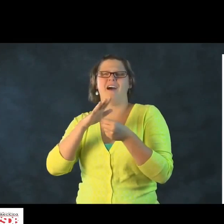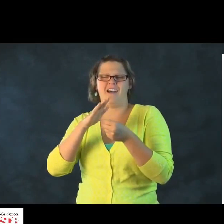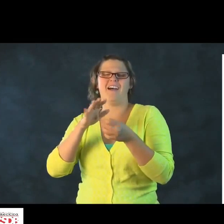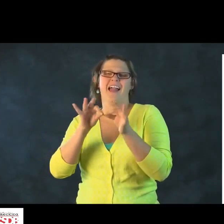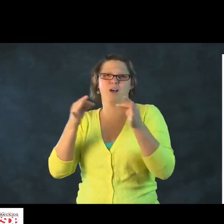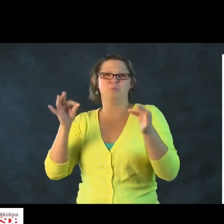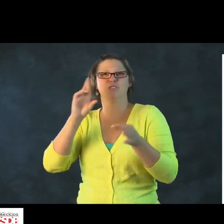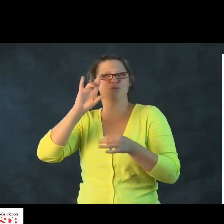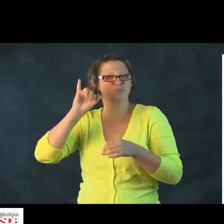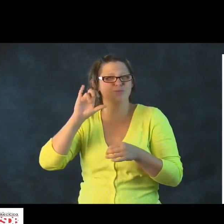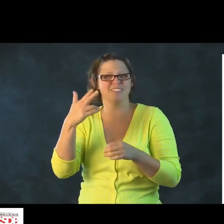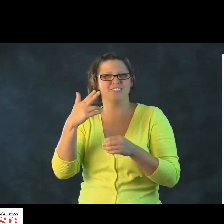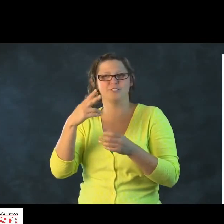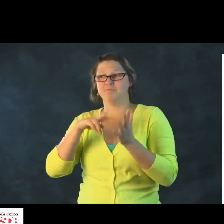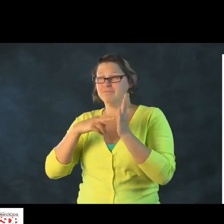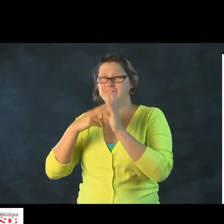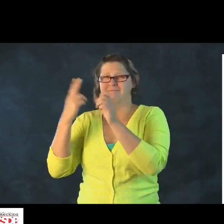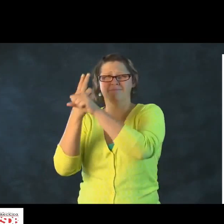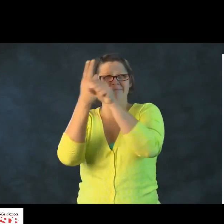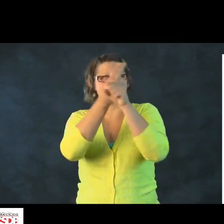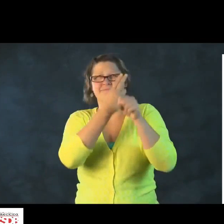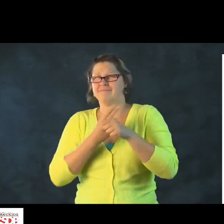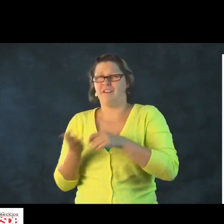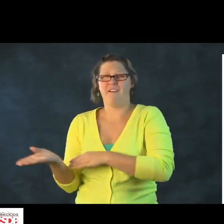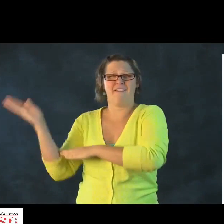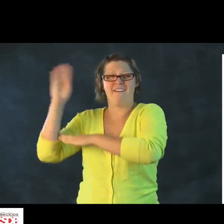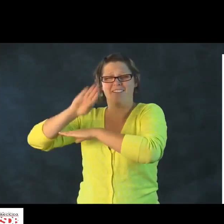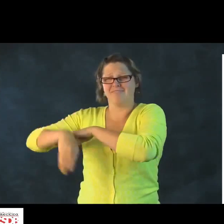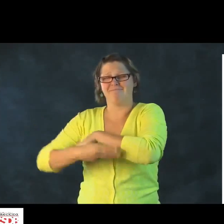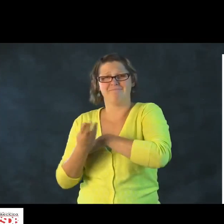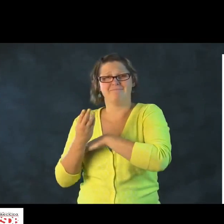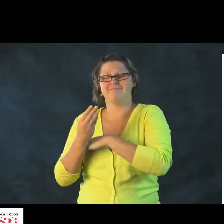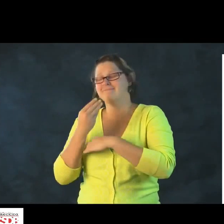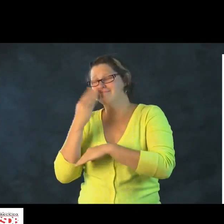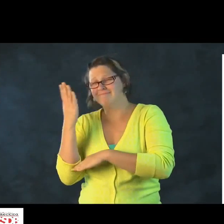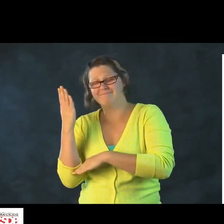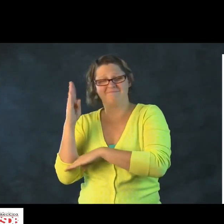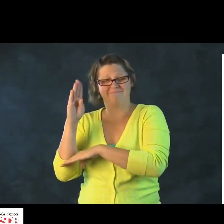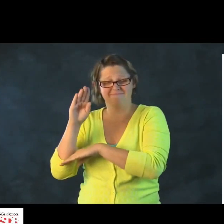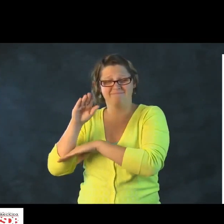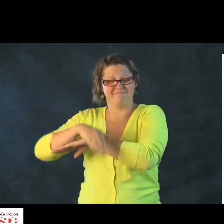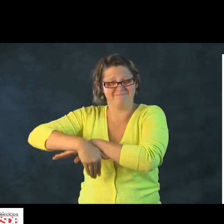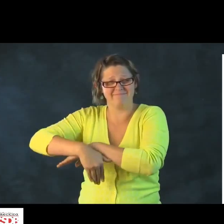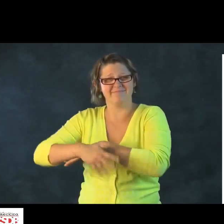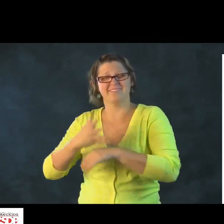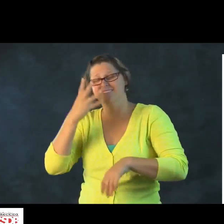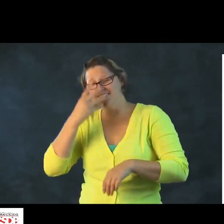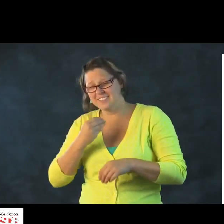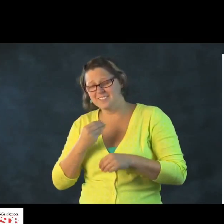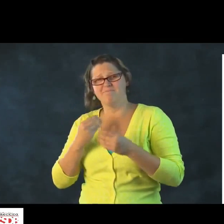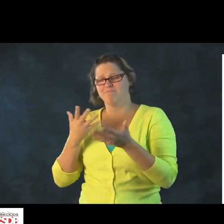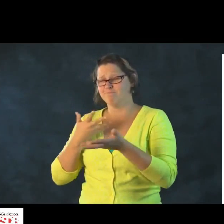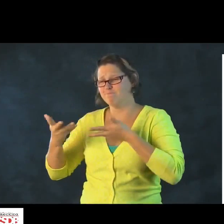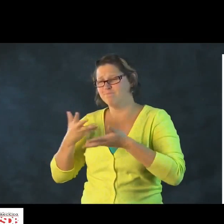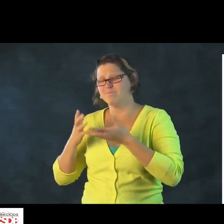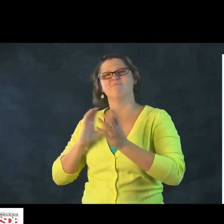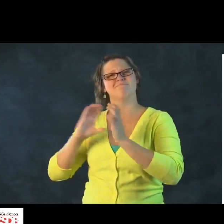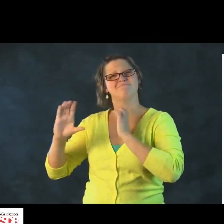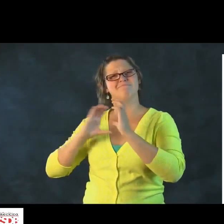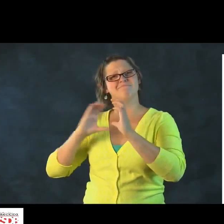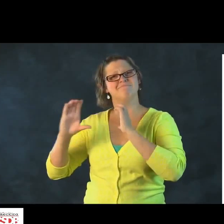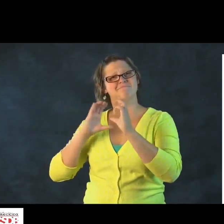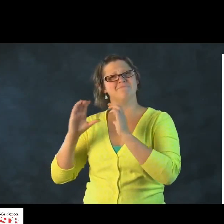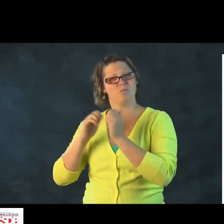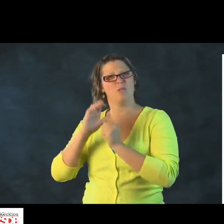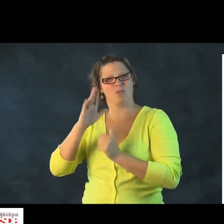I recommend you make your home language rich. Use it day in and